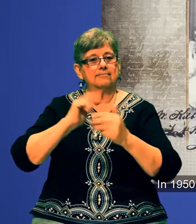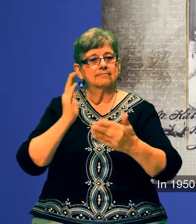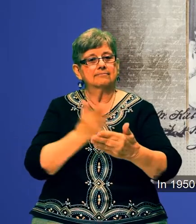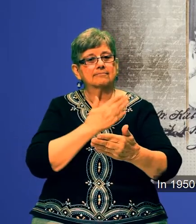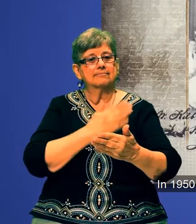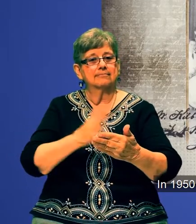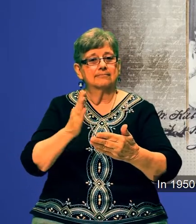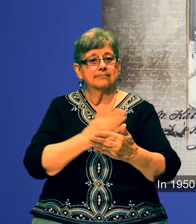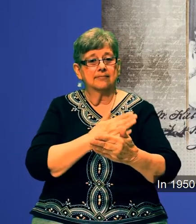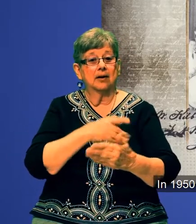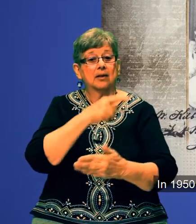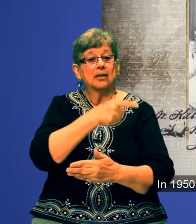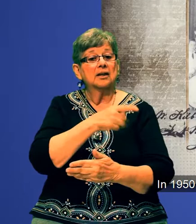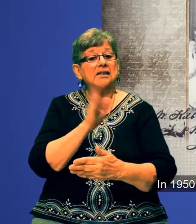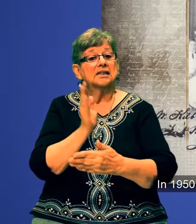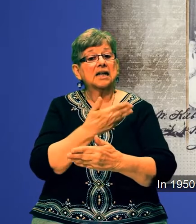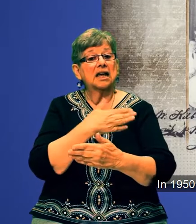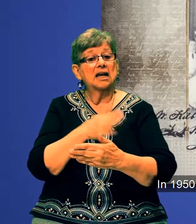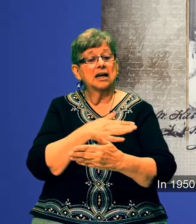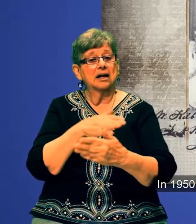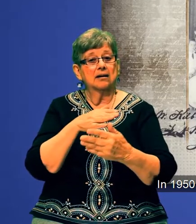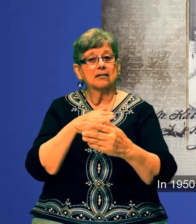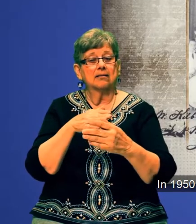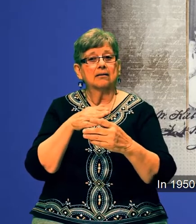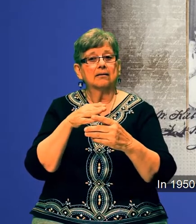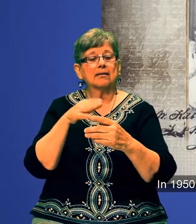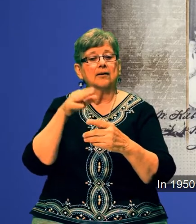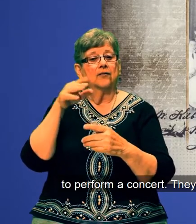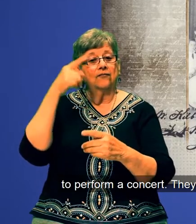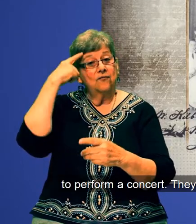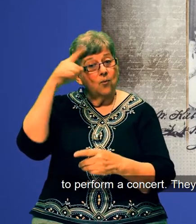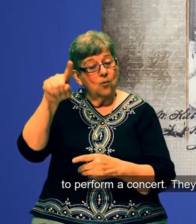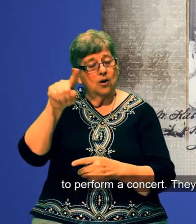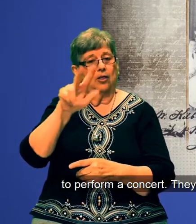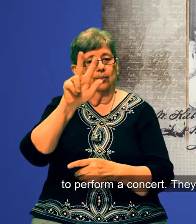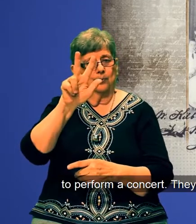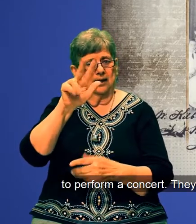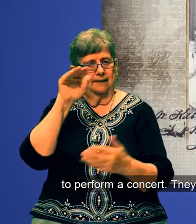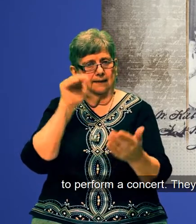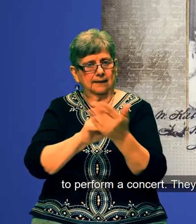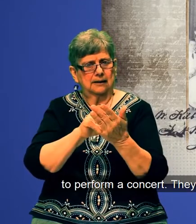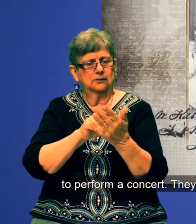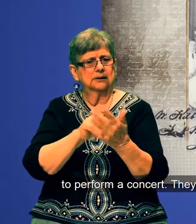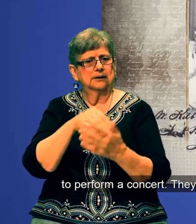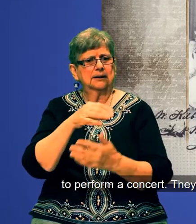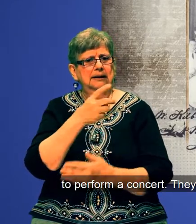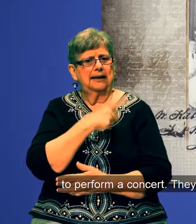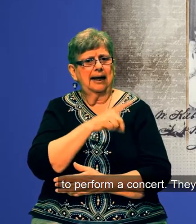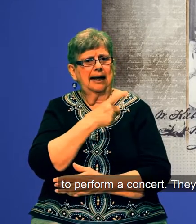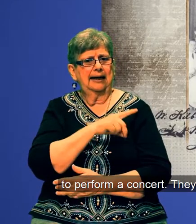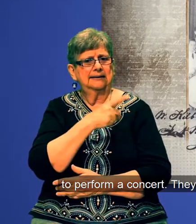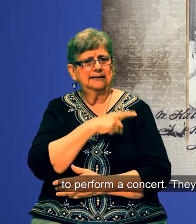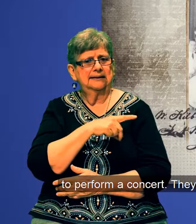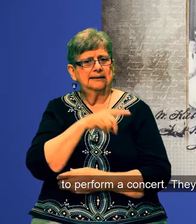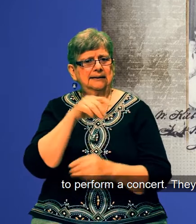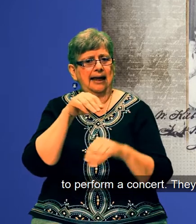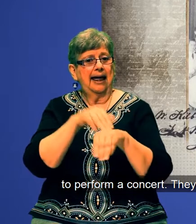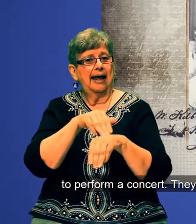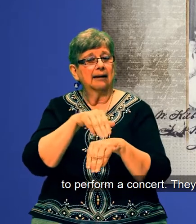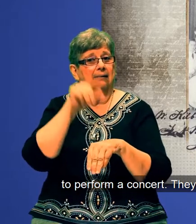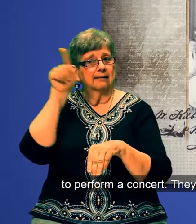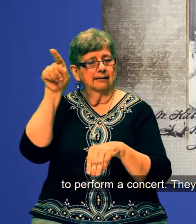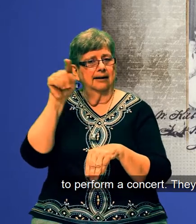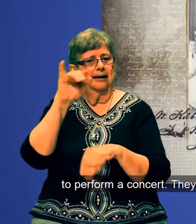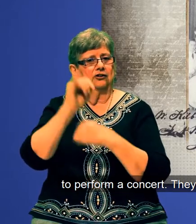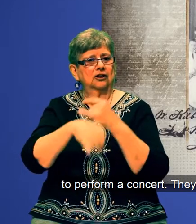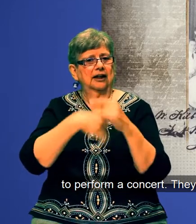In 1950, the blind chorus traveled by train to Chicago to perform a concert. They sang for 3,000 delegates at the